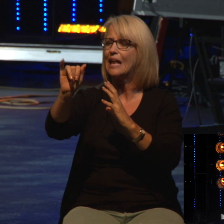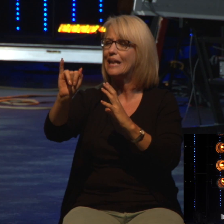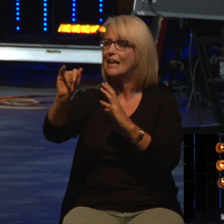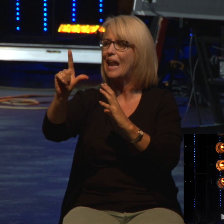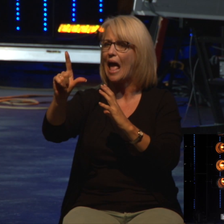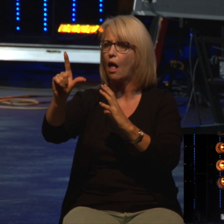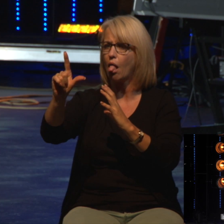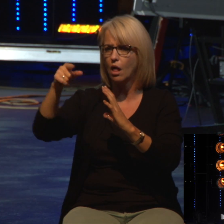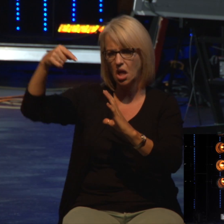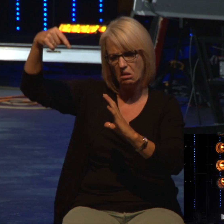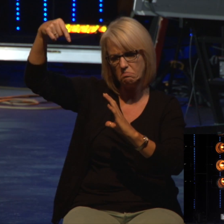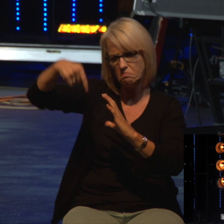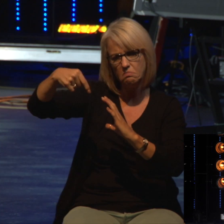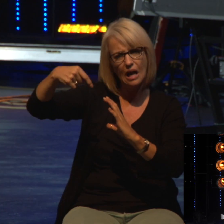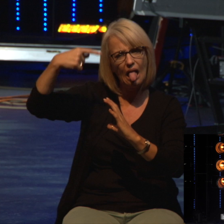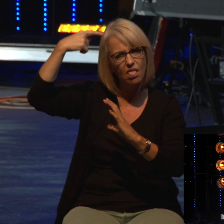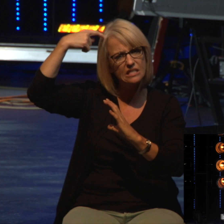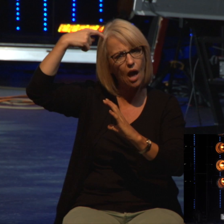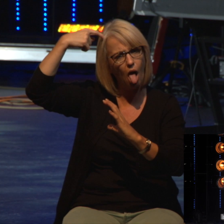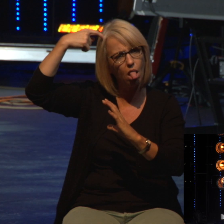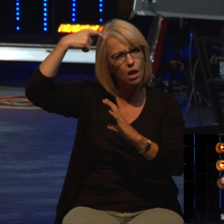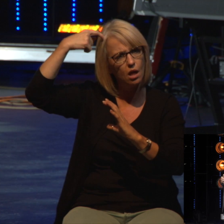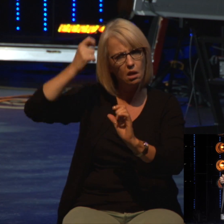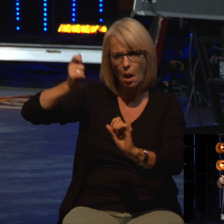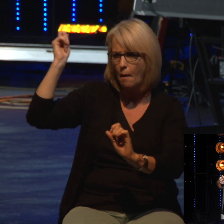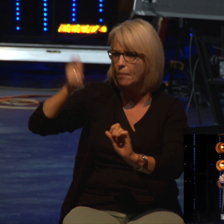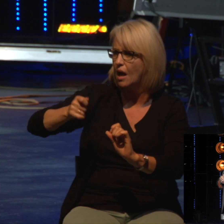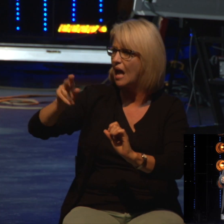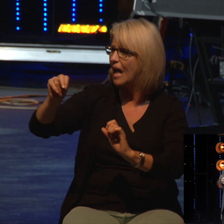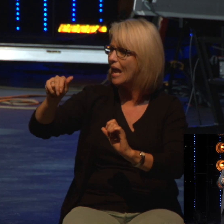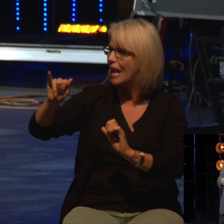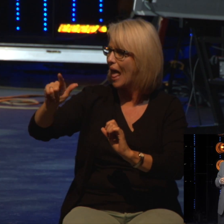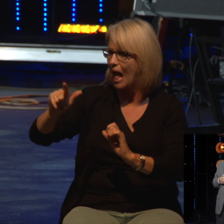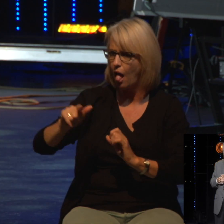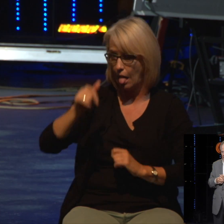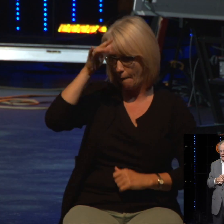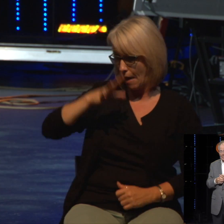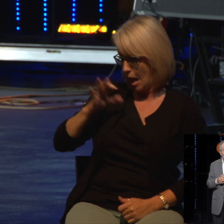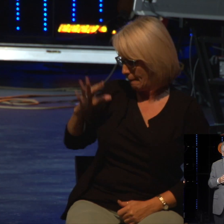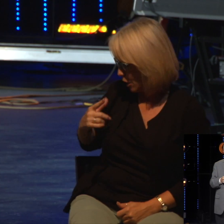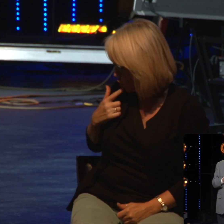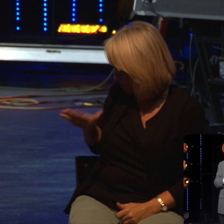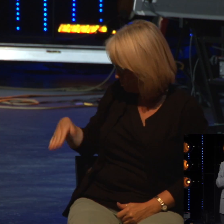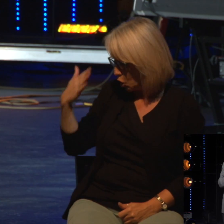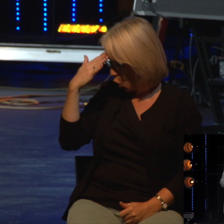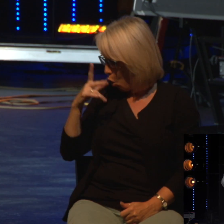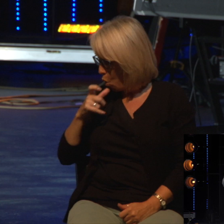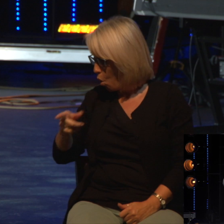sticking out of it. John Doan said, do you know who was buried in that grave? And one of the grave